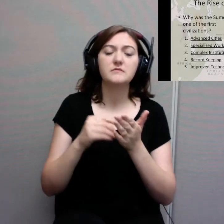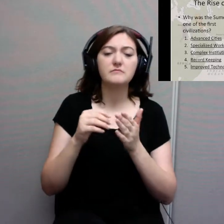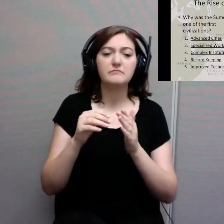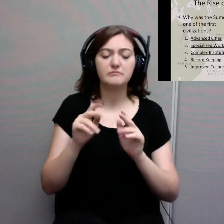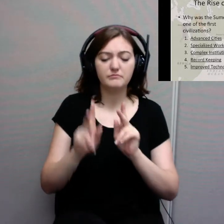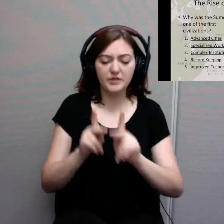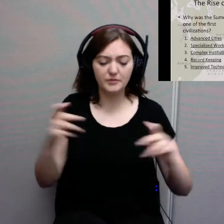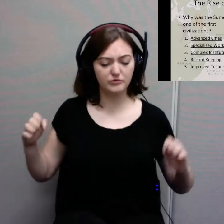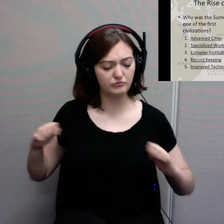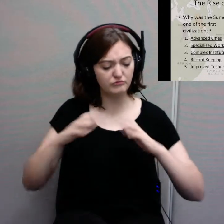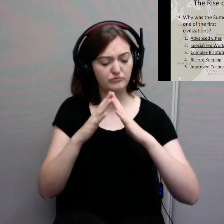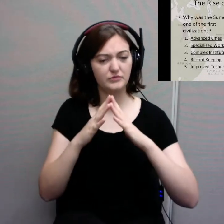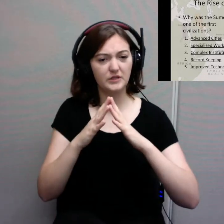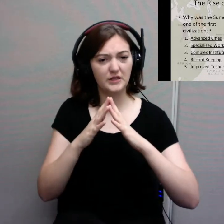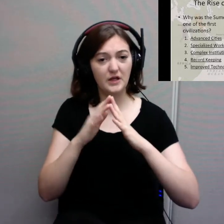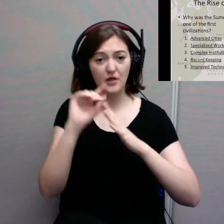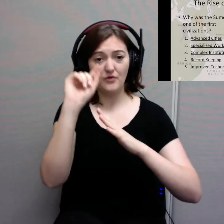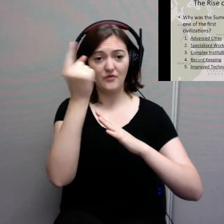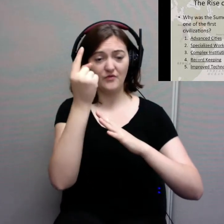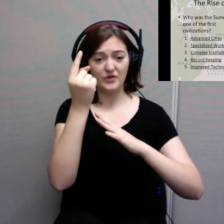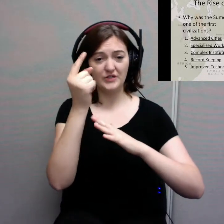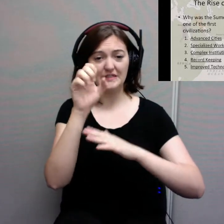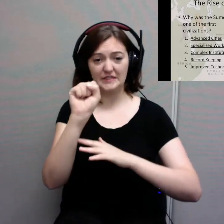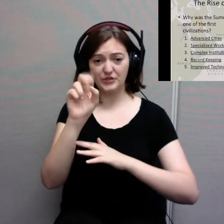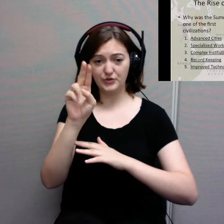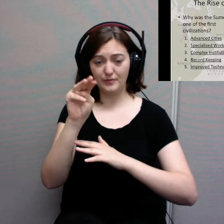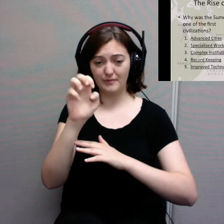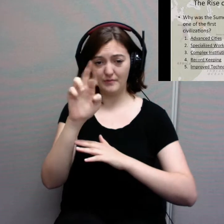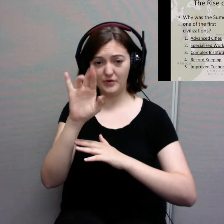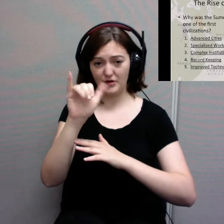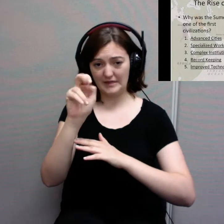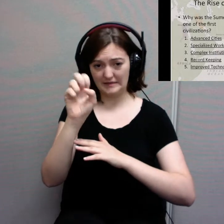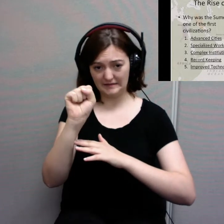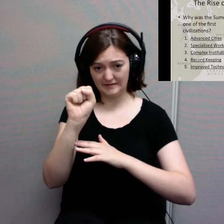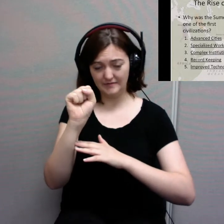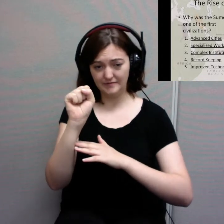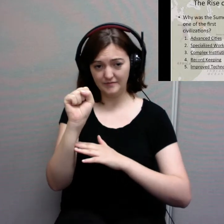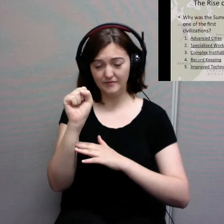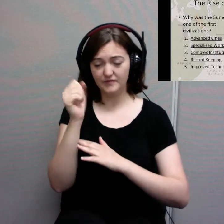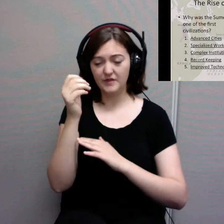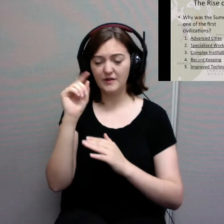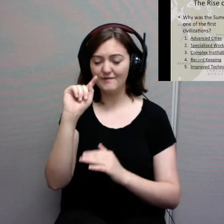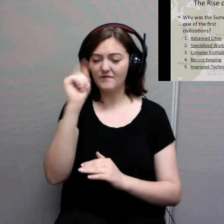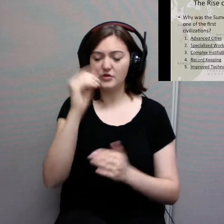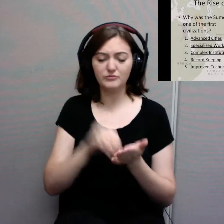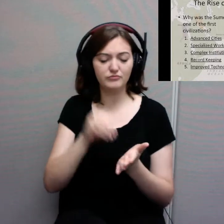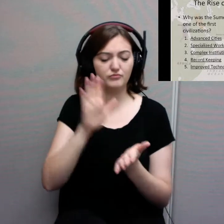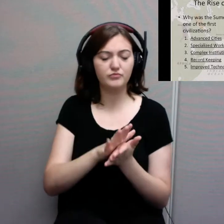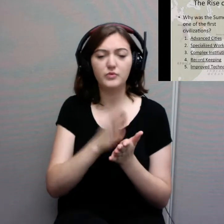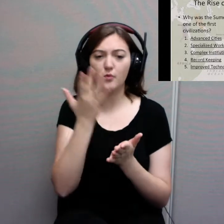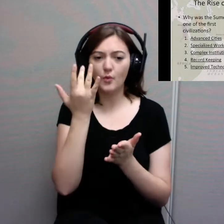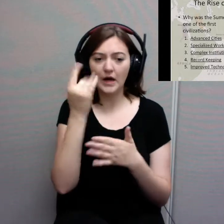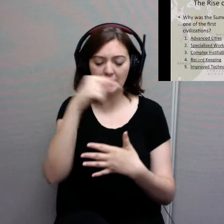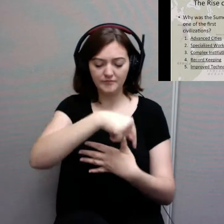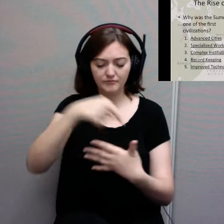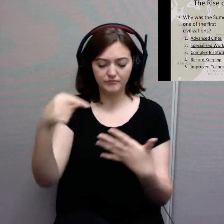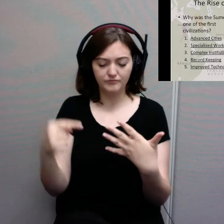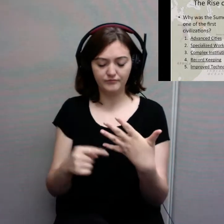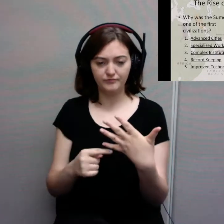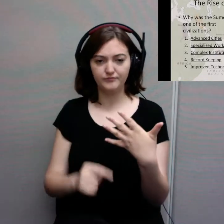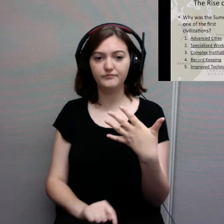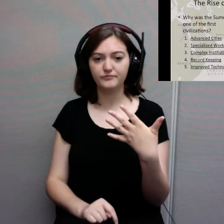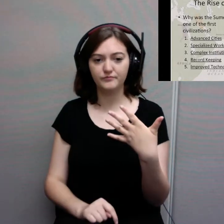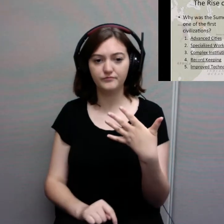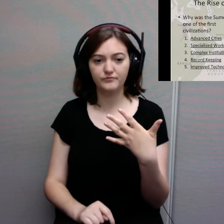that arises that we can date back in history. And there are five reasons why they are the first civilizations. And we're going to